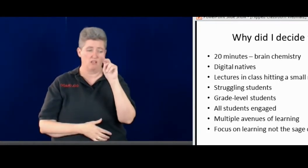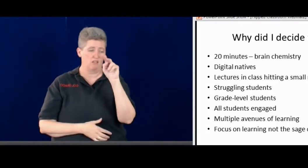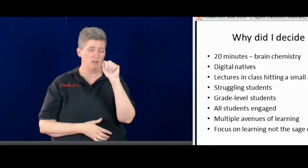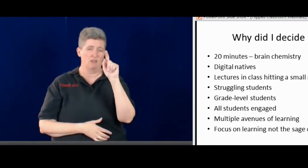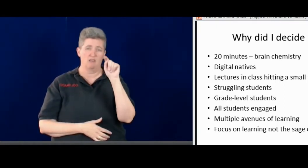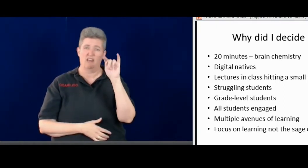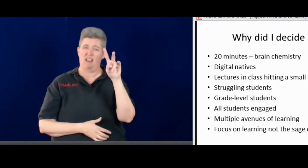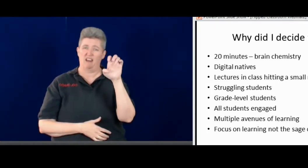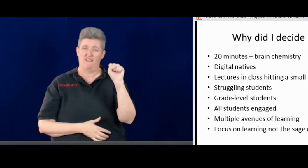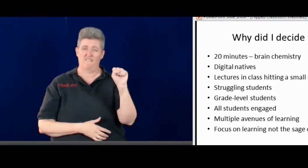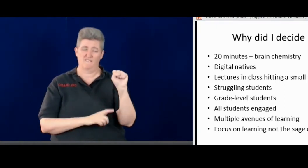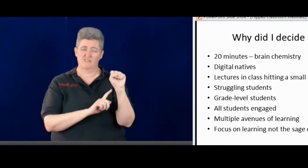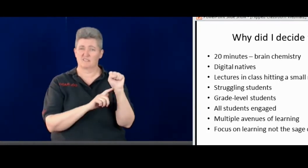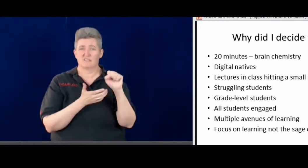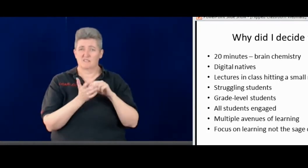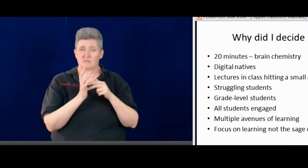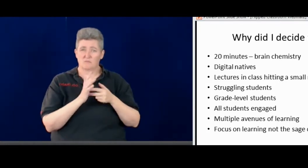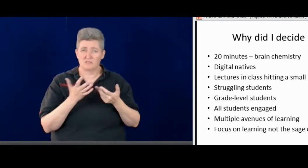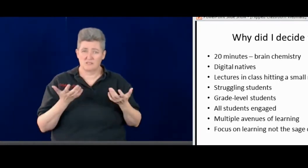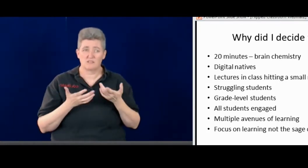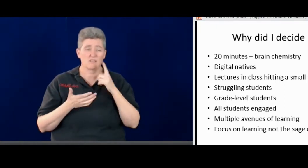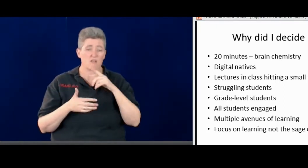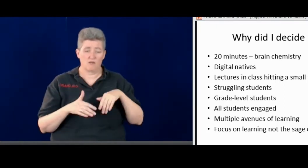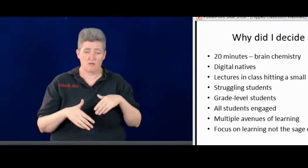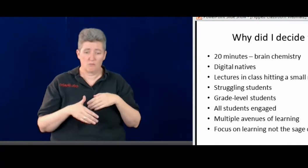students are digital natives.